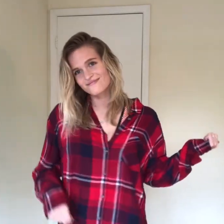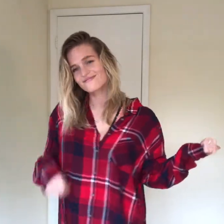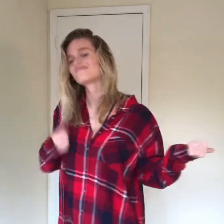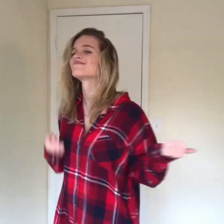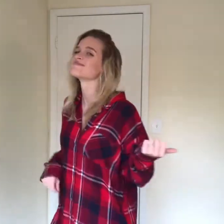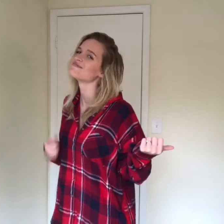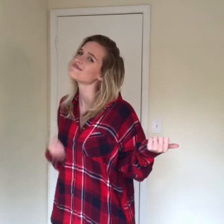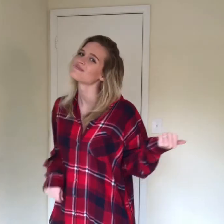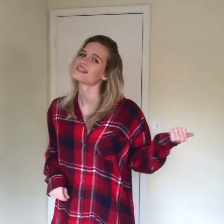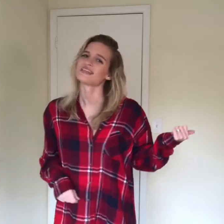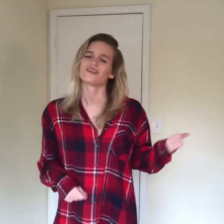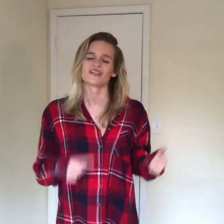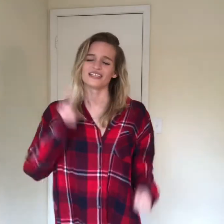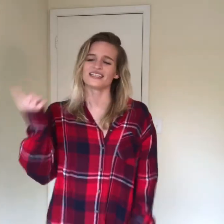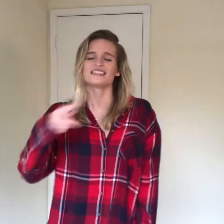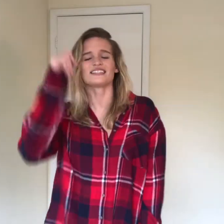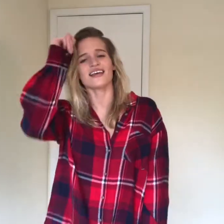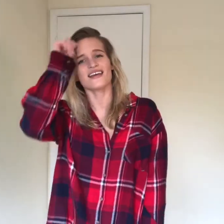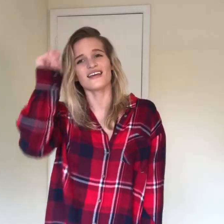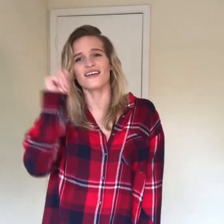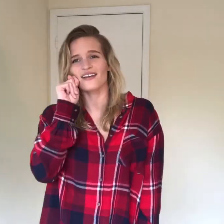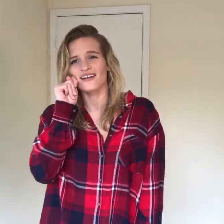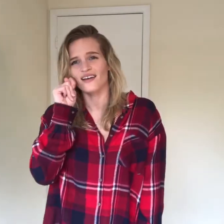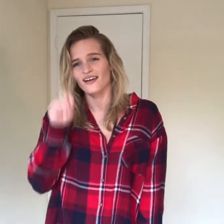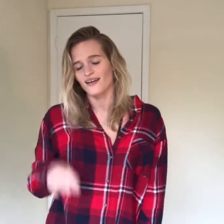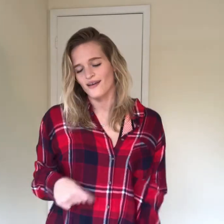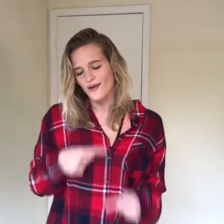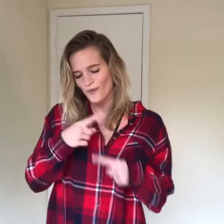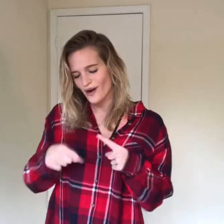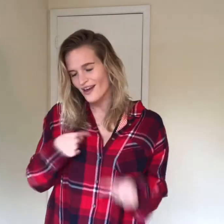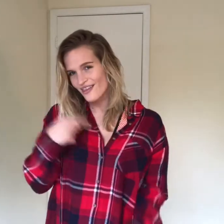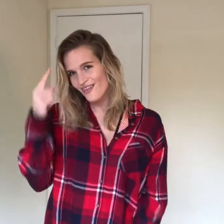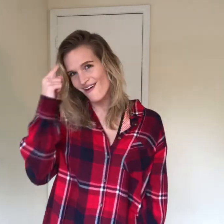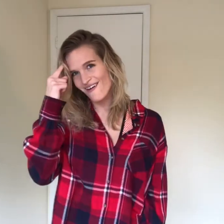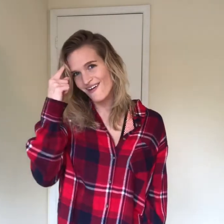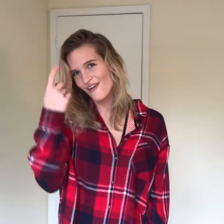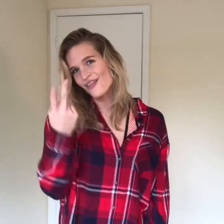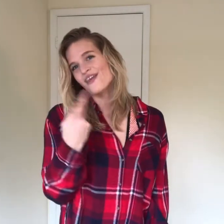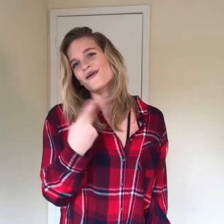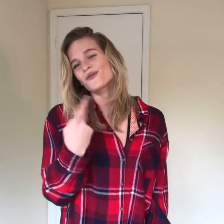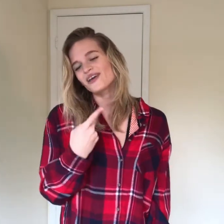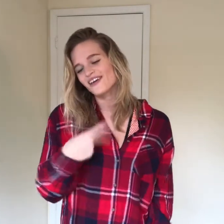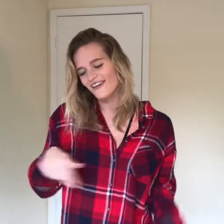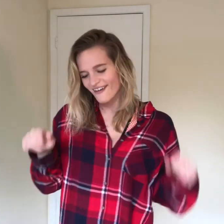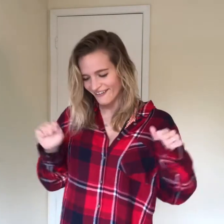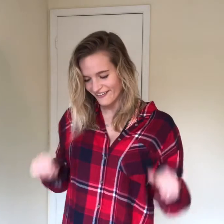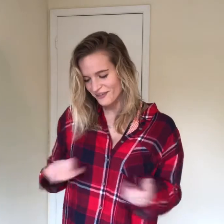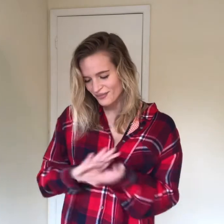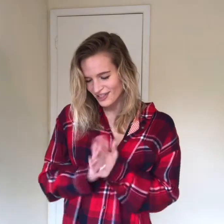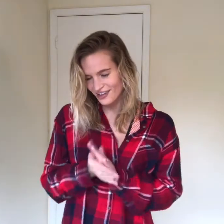And only a teen When I thought that we could be